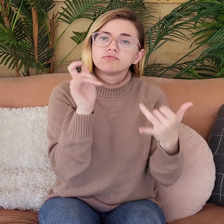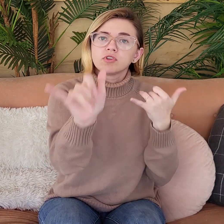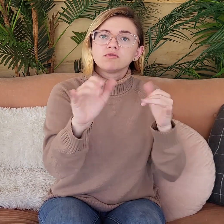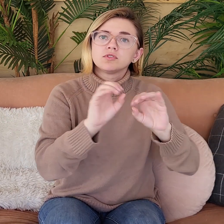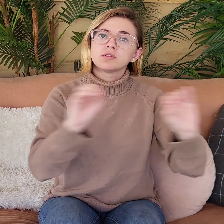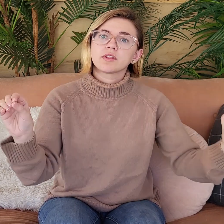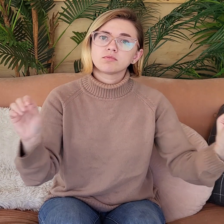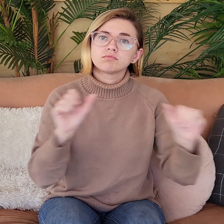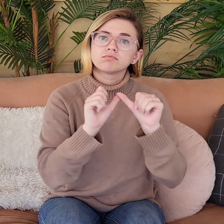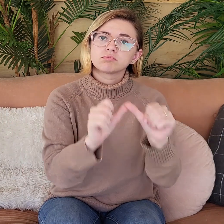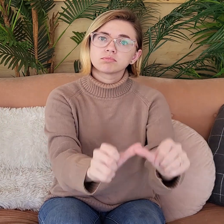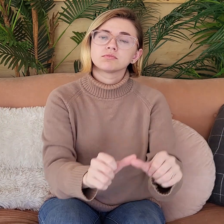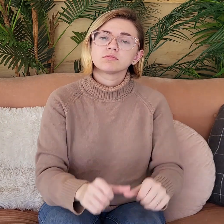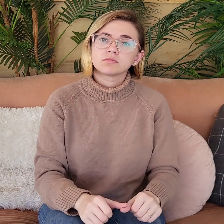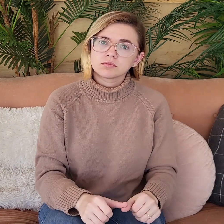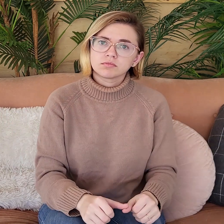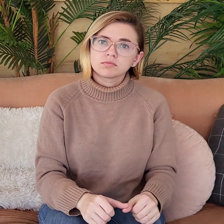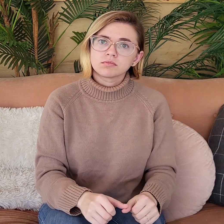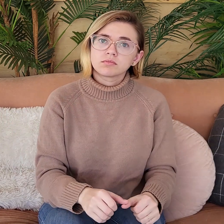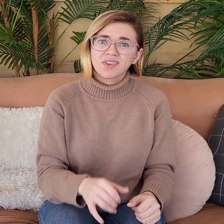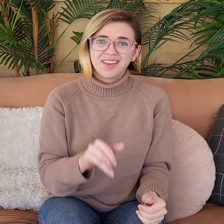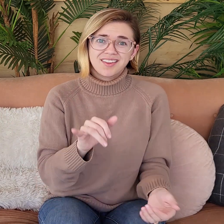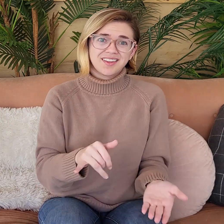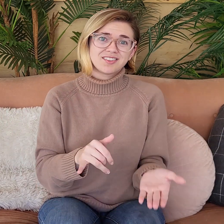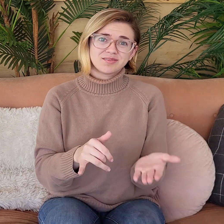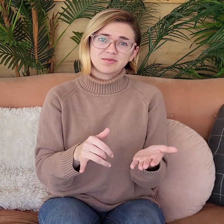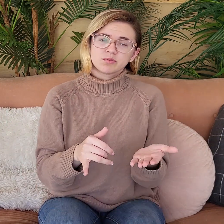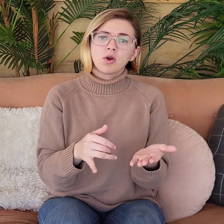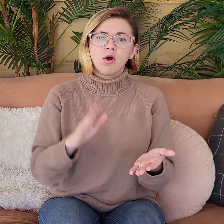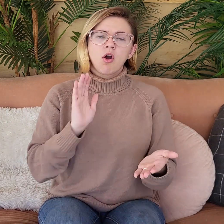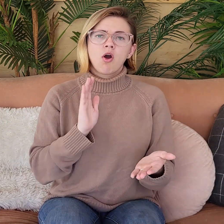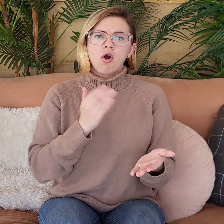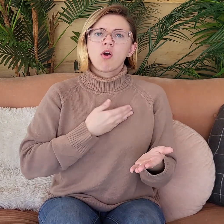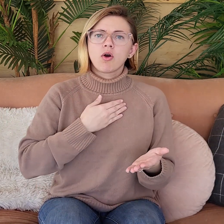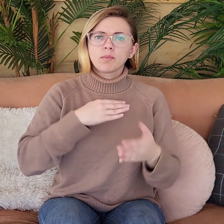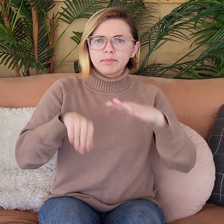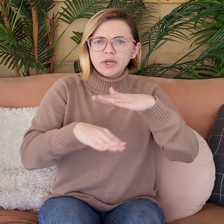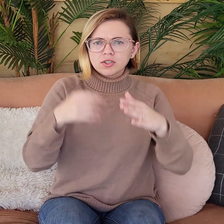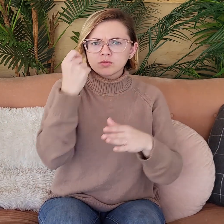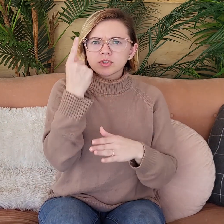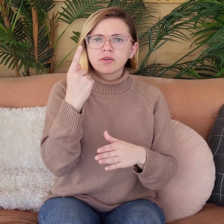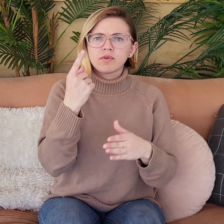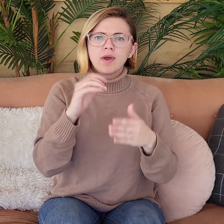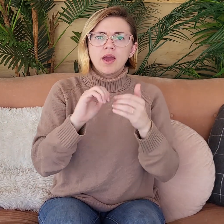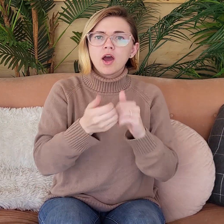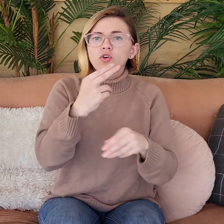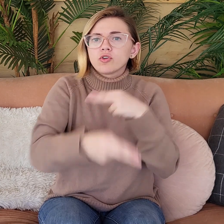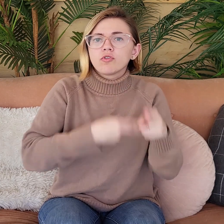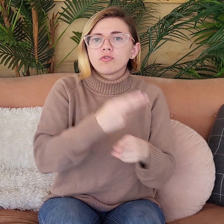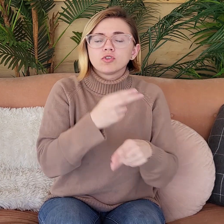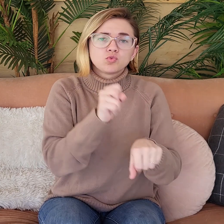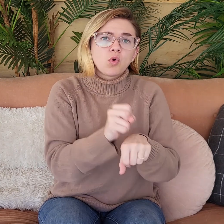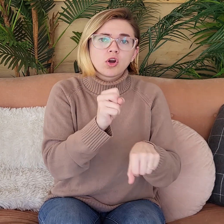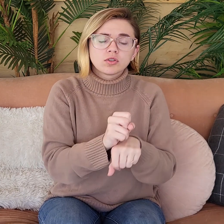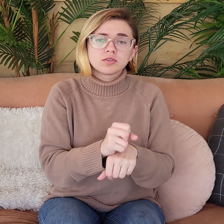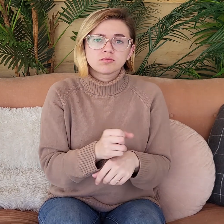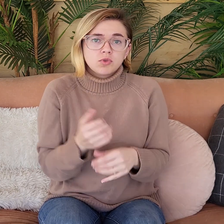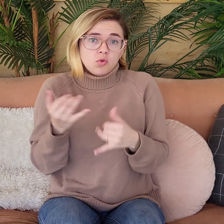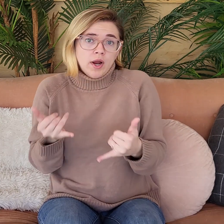Nothing would continue forever. It would just be nothingness. And that's our basic understanding of